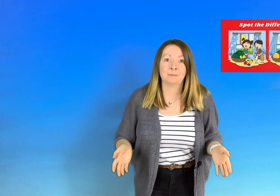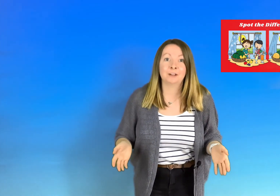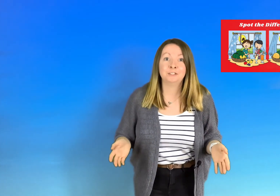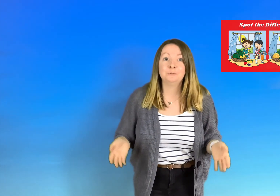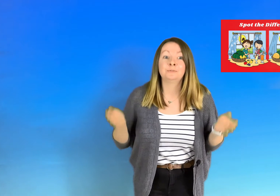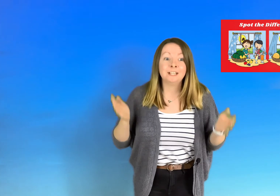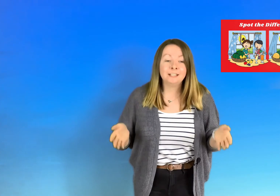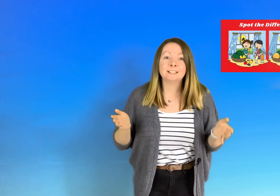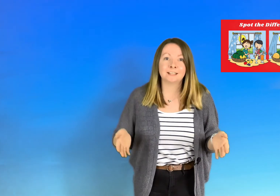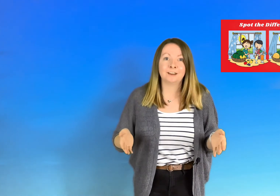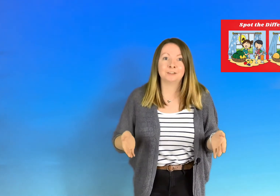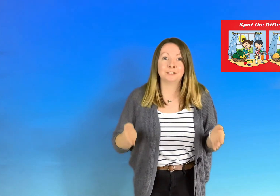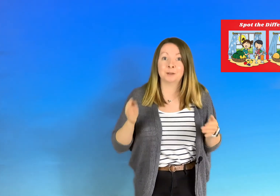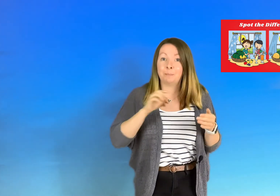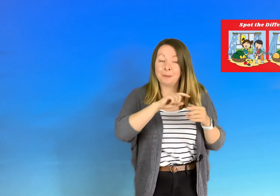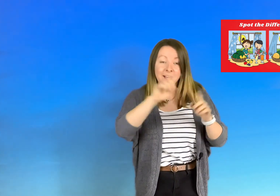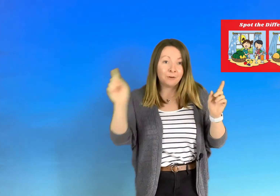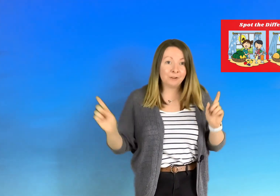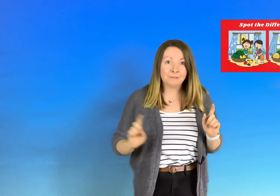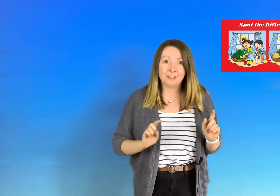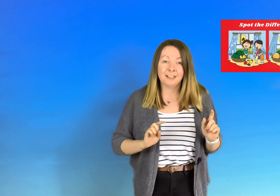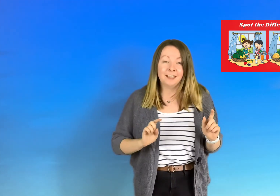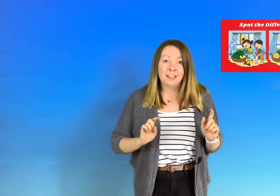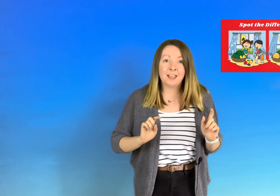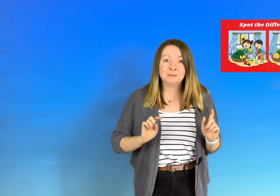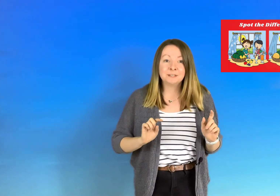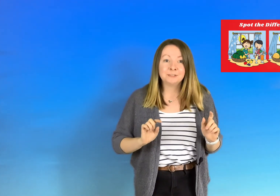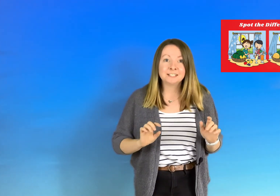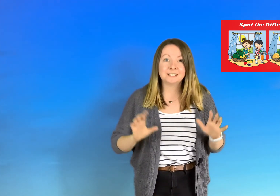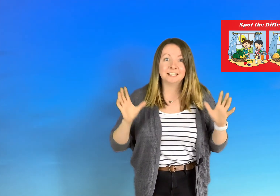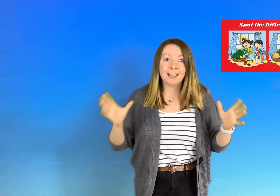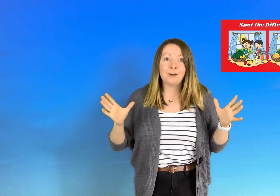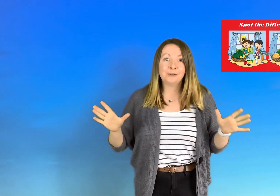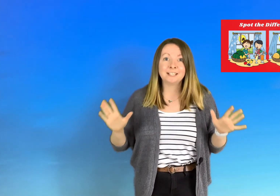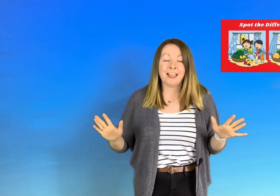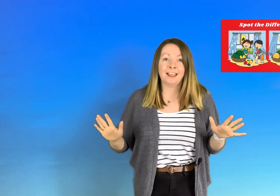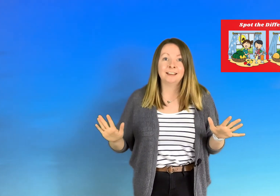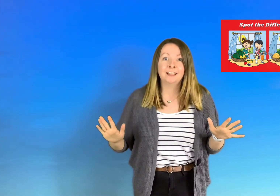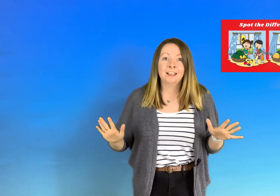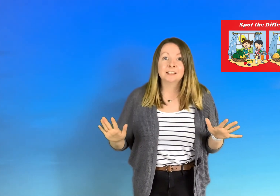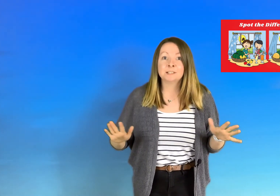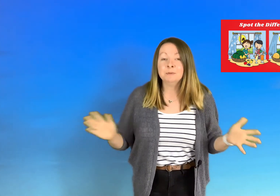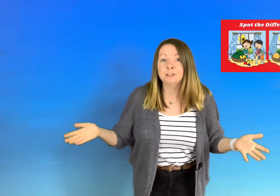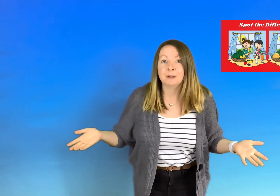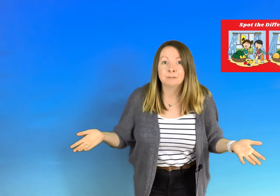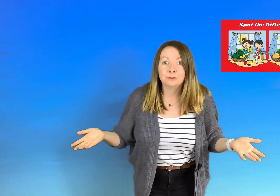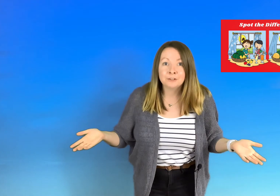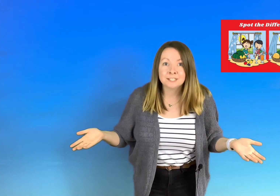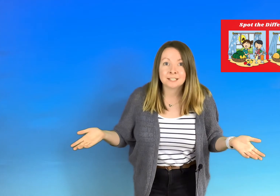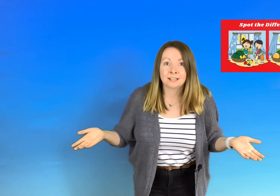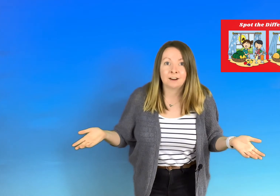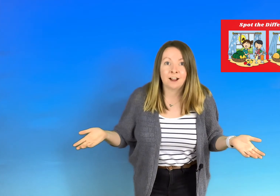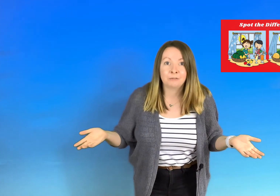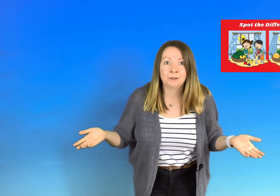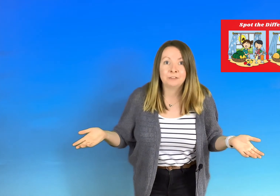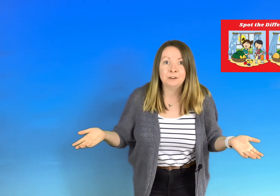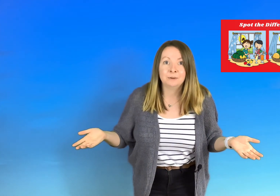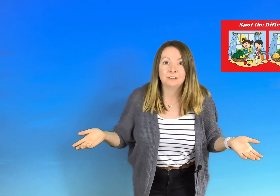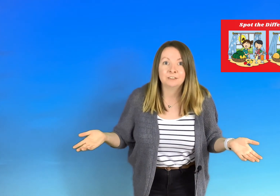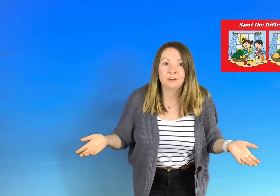and you really desired to pick all of the differences to get all 10 some of you might have lost the desire halfway through and thought